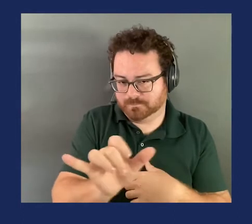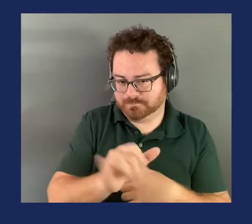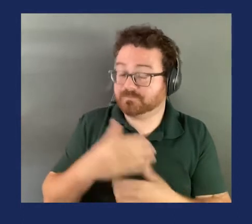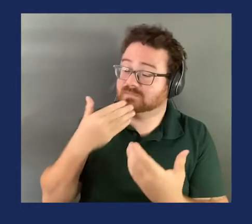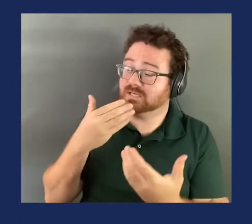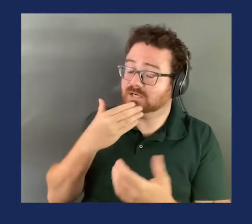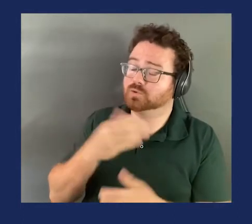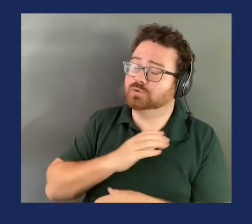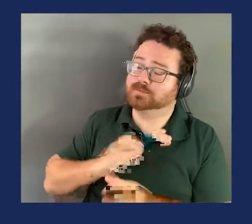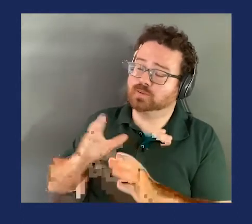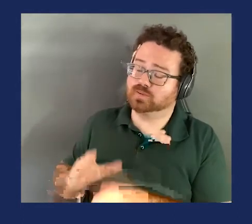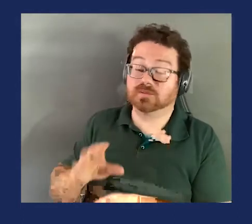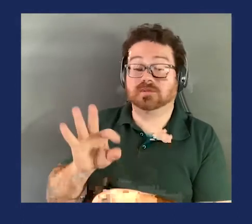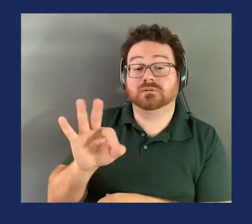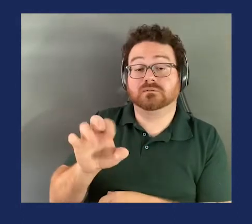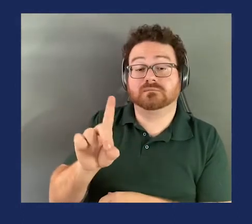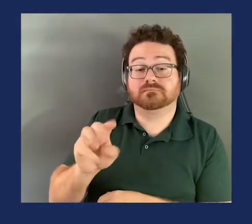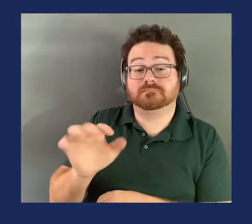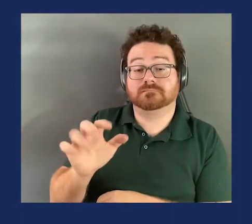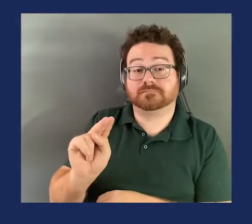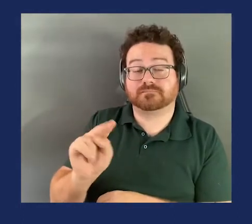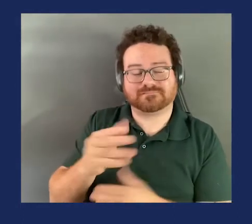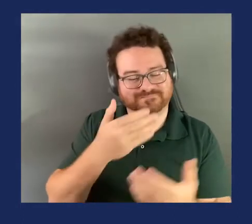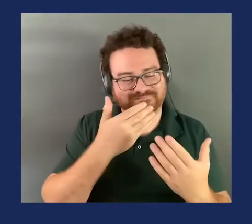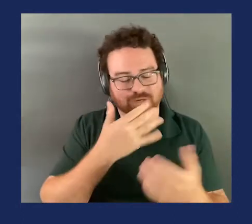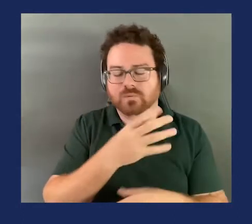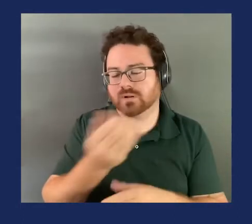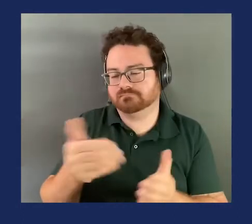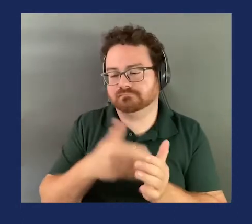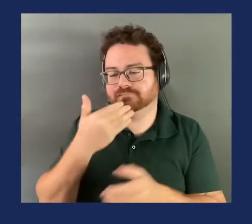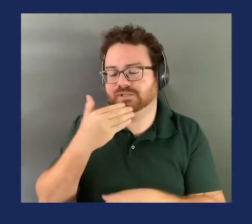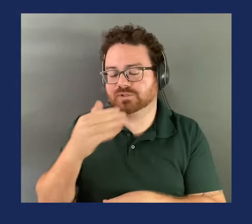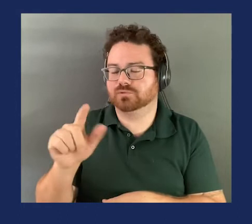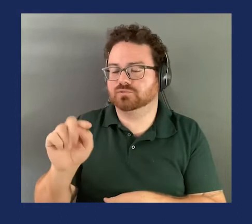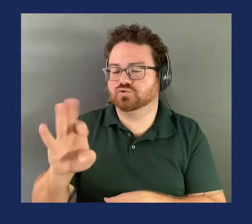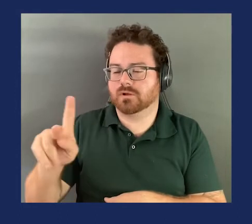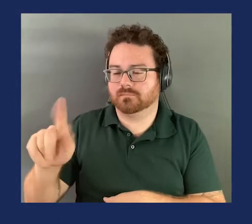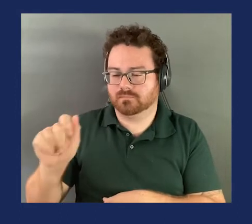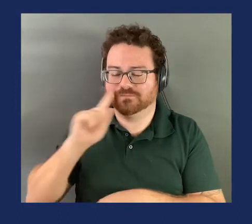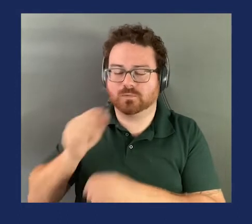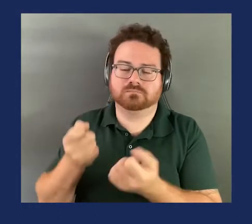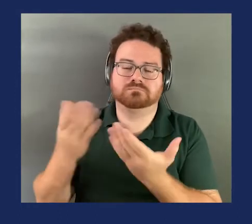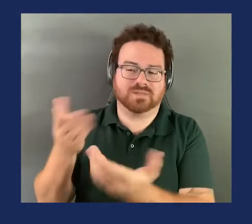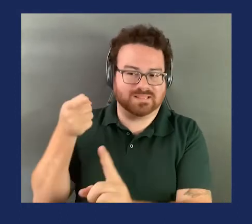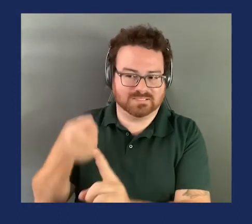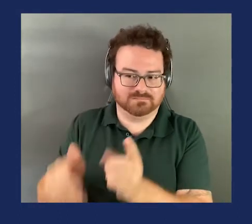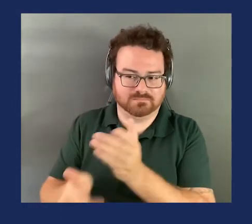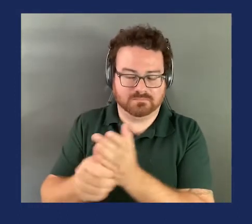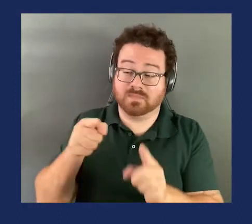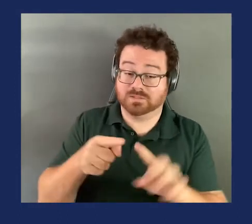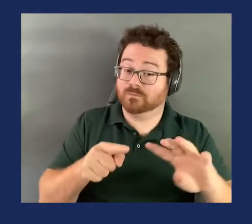Thank you. And again, thank you, Commissioner Trumka, for offering this. This is the fourth such amendment that